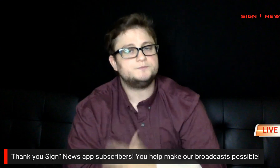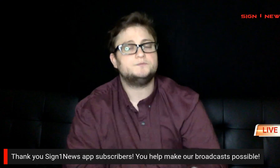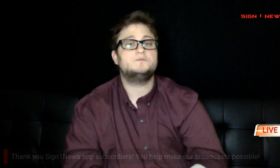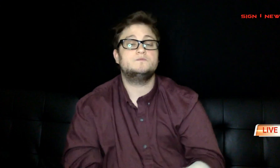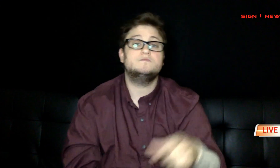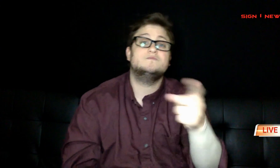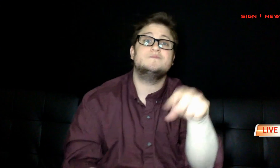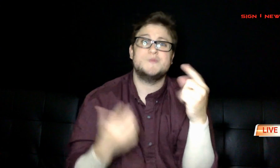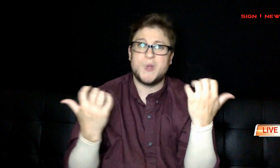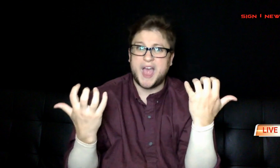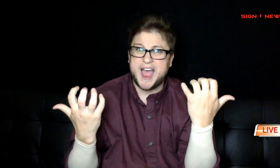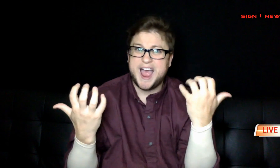broadcast happen.